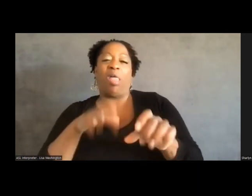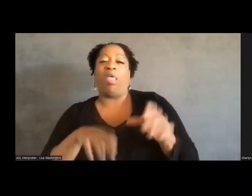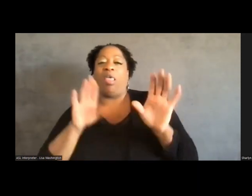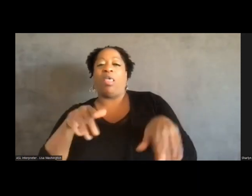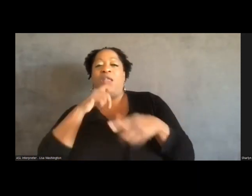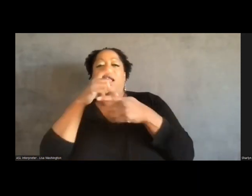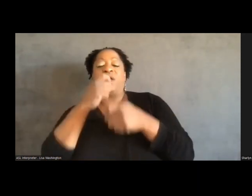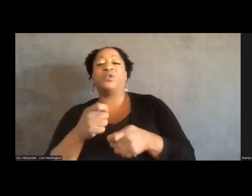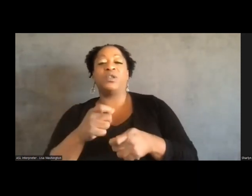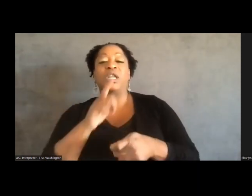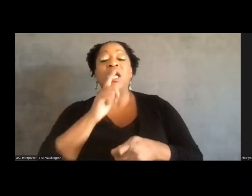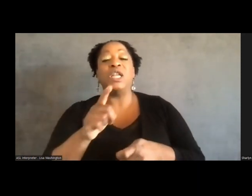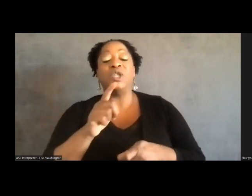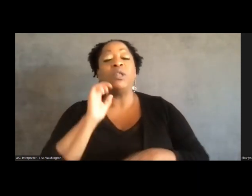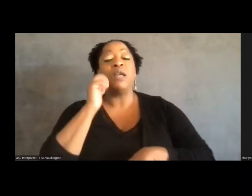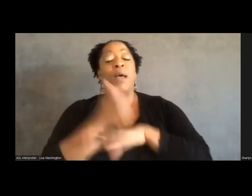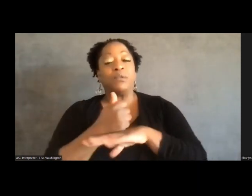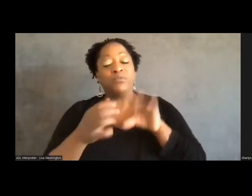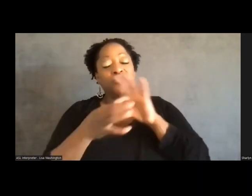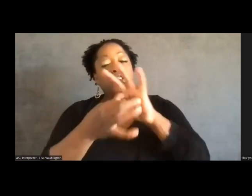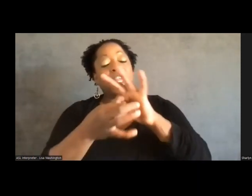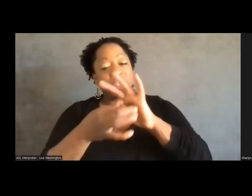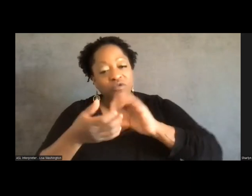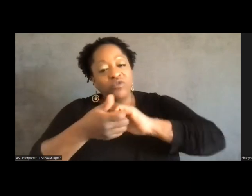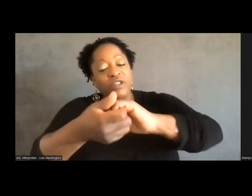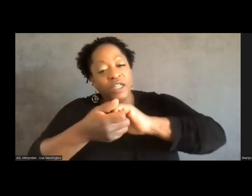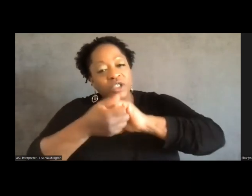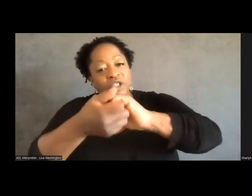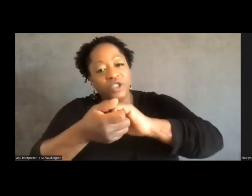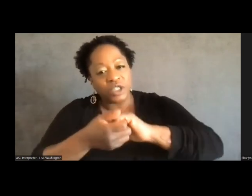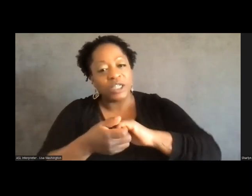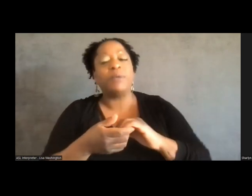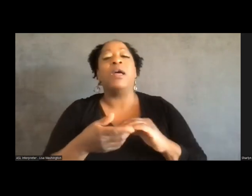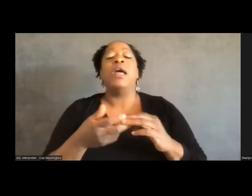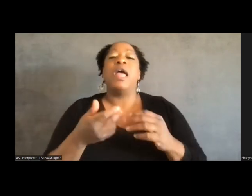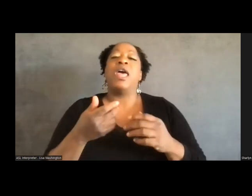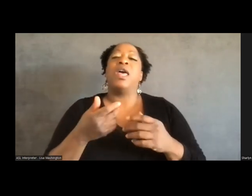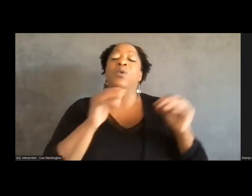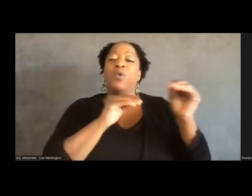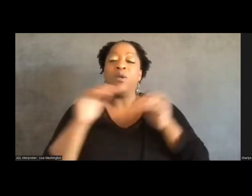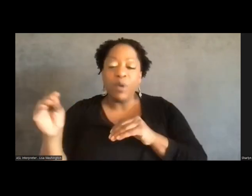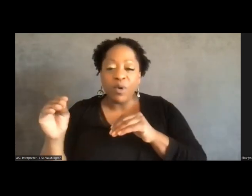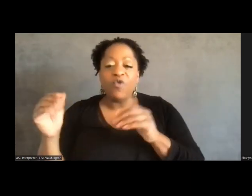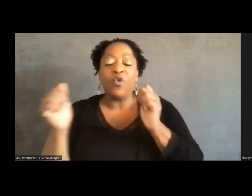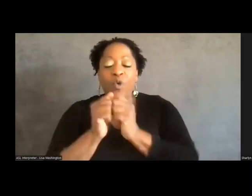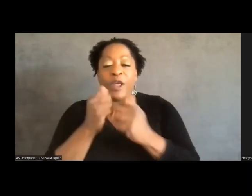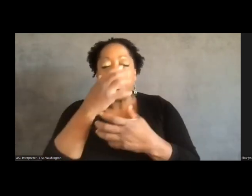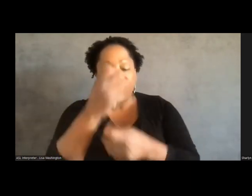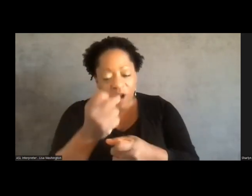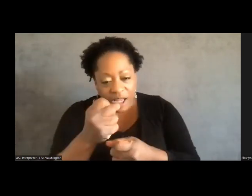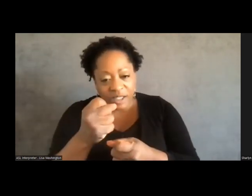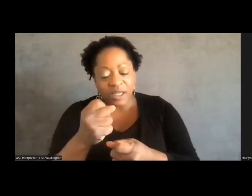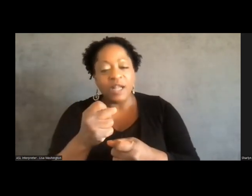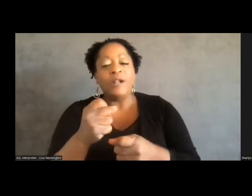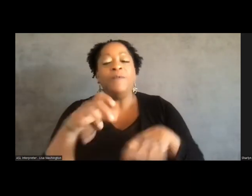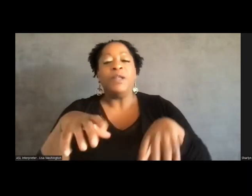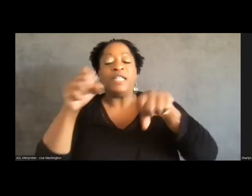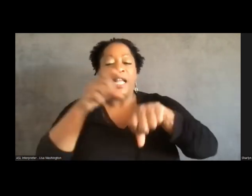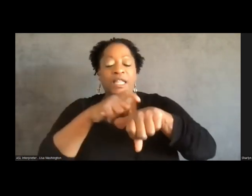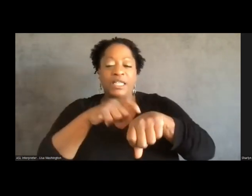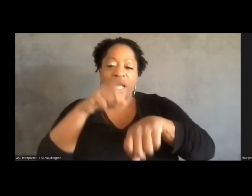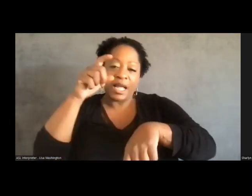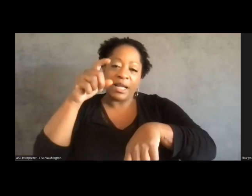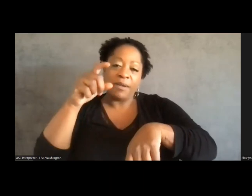the relationships we build and whether we move at a speed of trust and we take the time that's necessary together